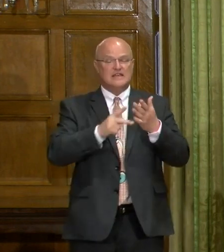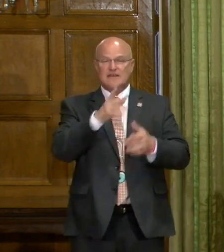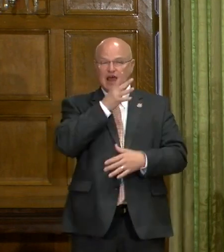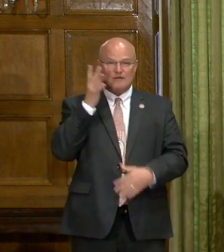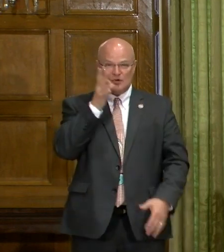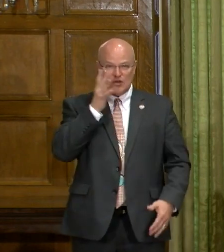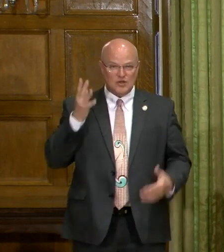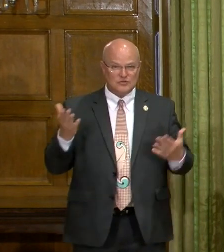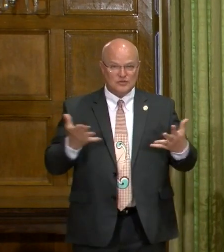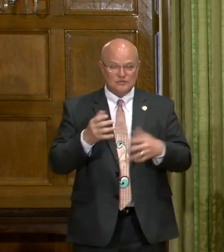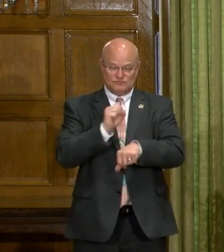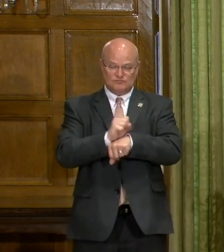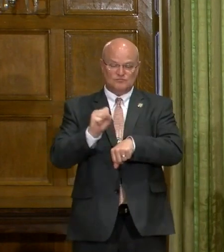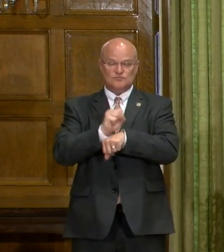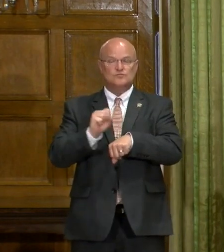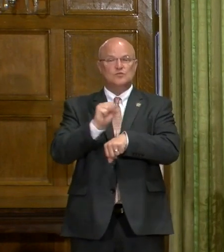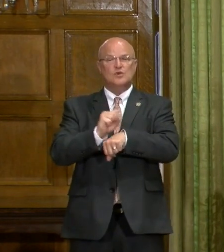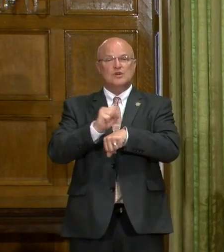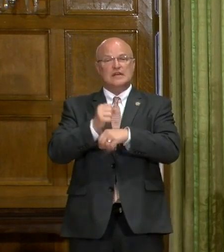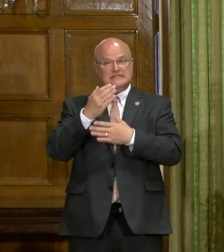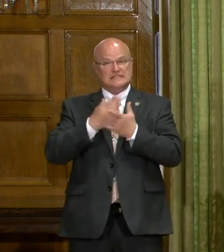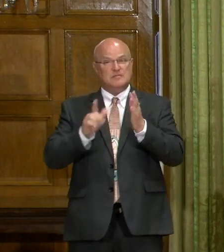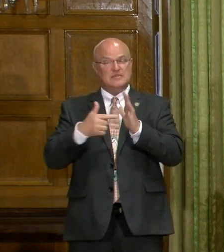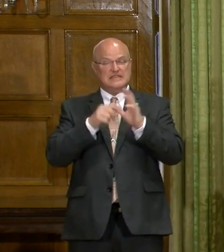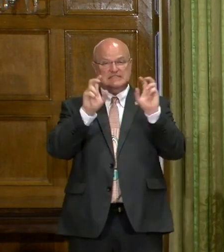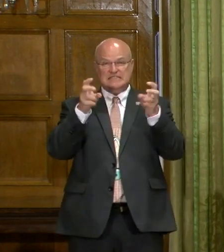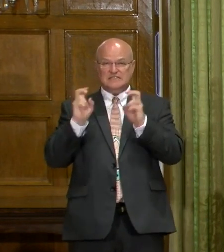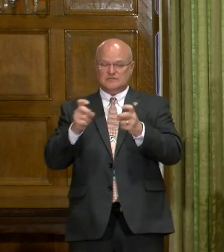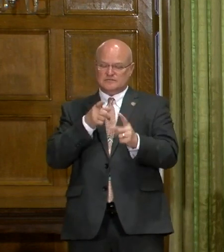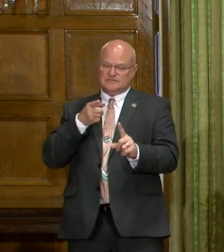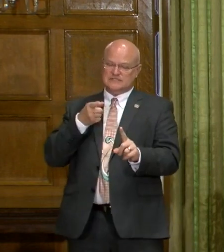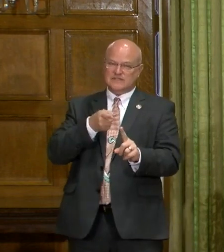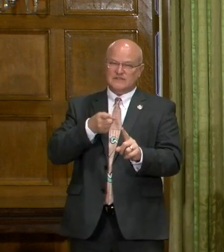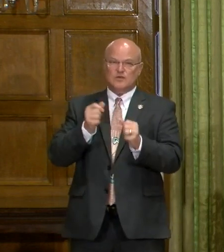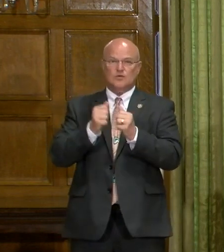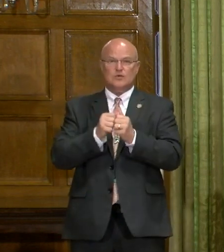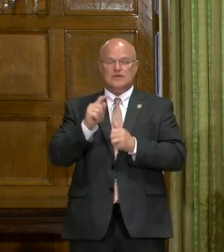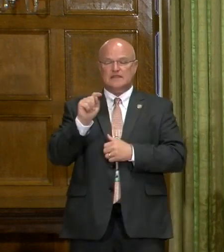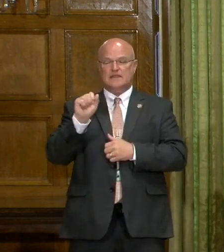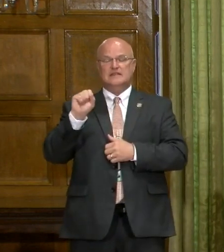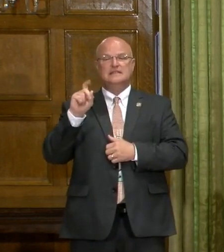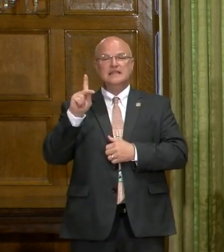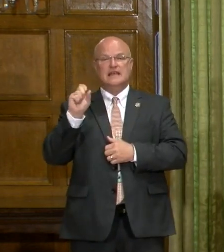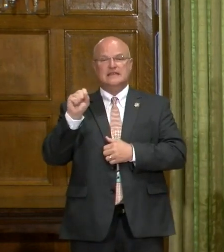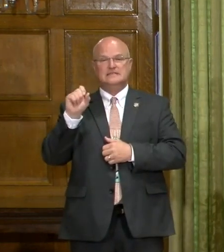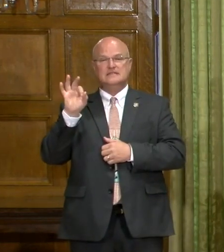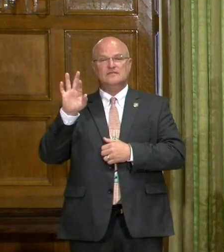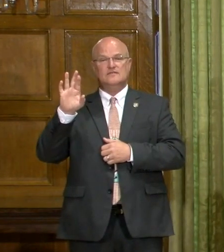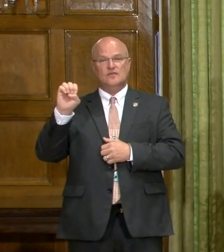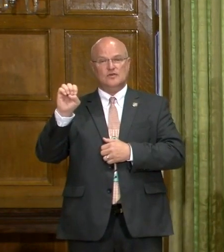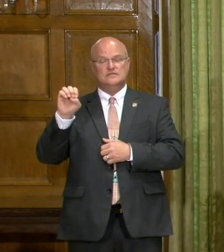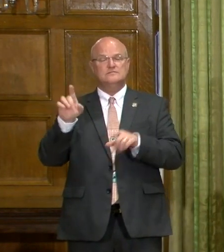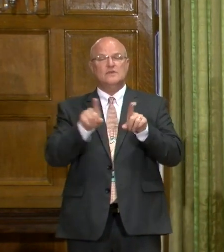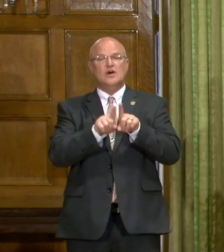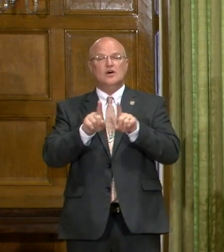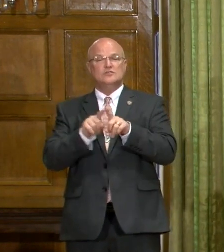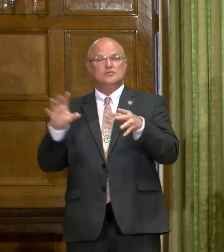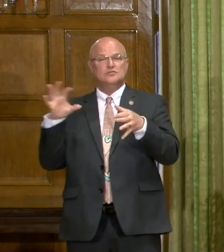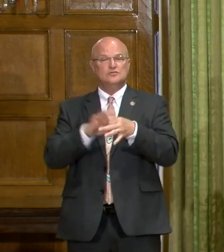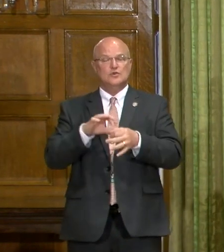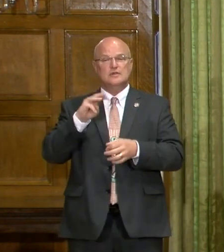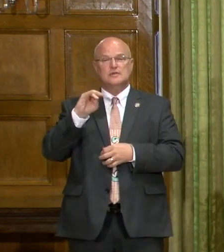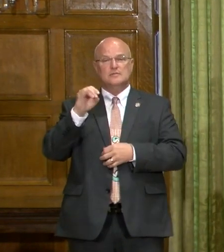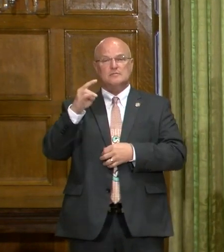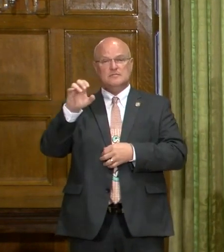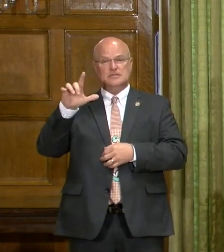of Agriculture here who's worked on some of these issues very specifically with the task force. We're also joined by Dr.